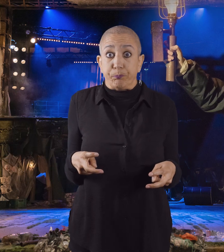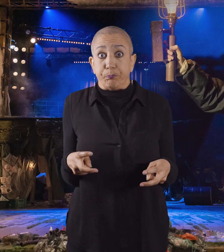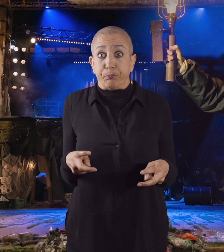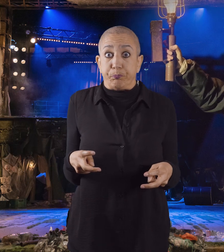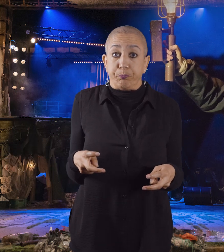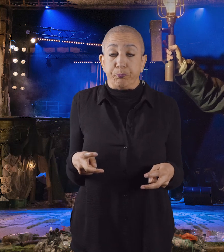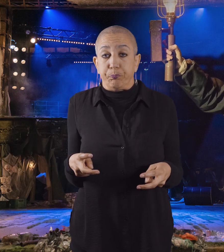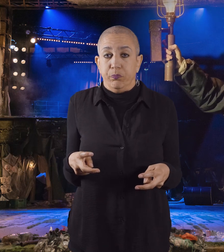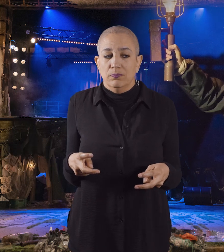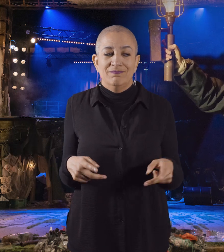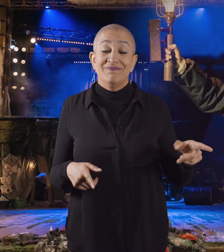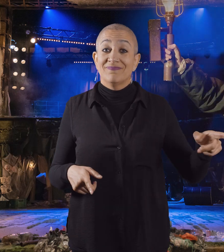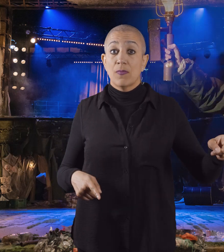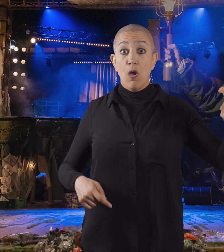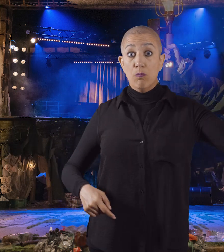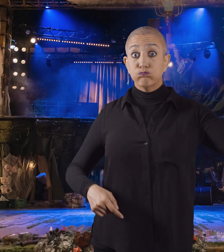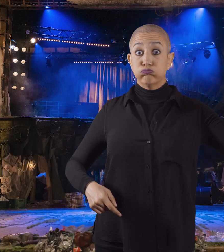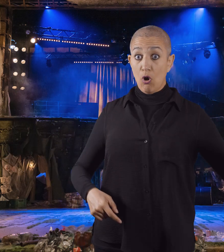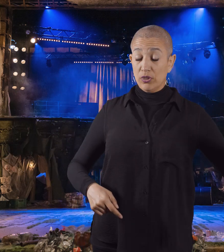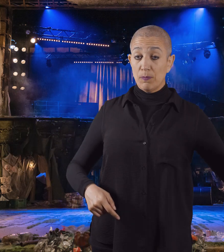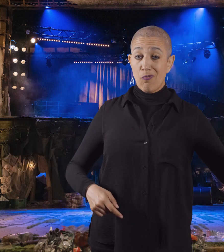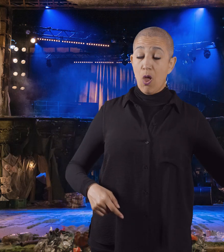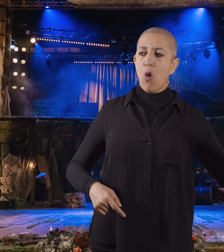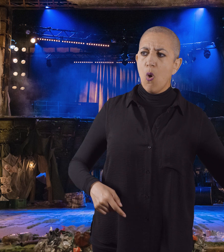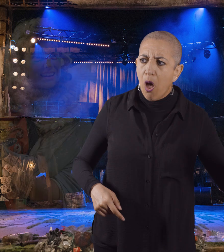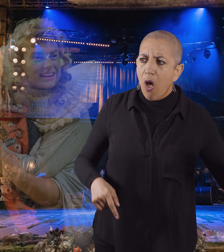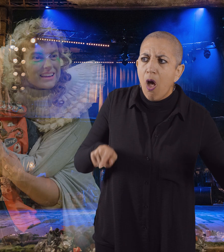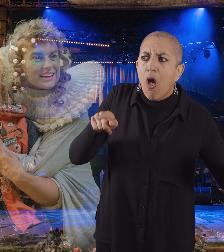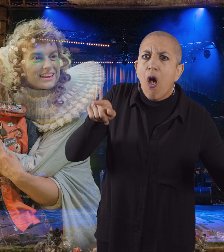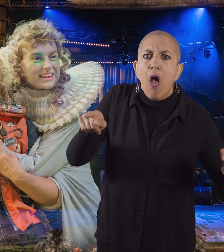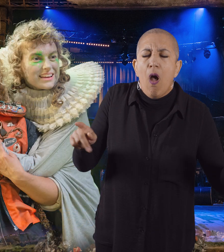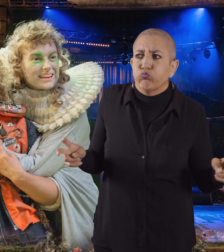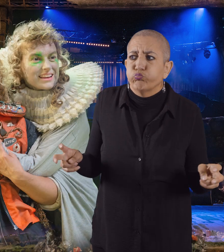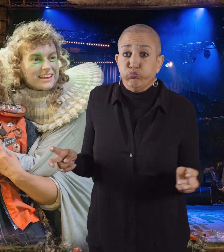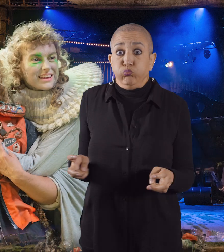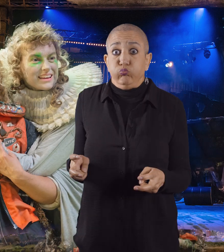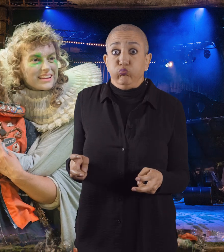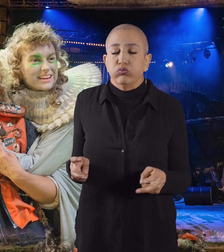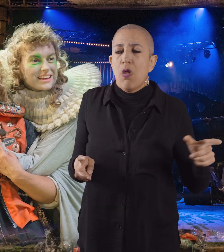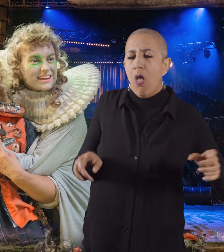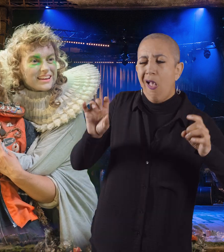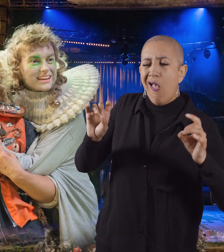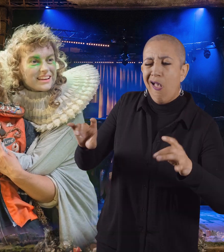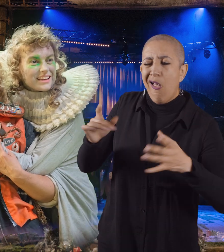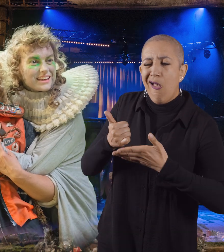Prospero freed Ariel from the tree, and ever since then, Prospero has used magic to rule the island.